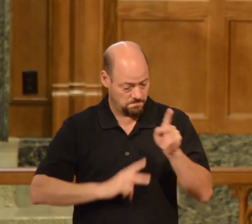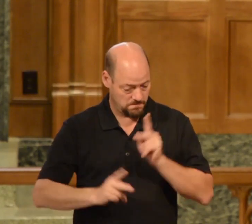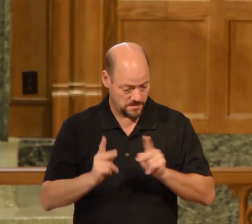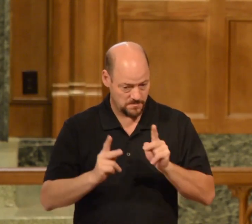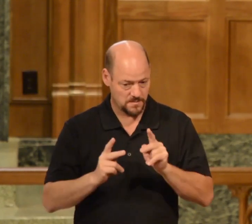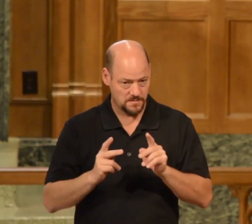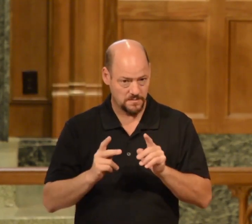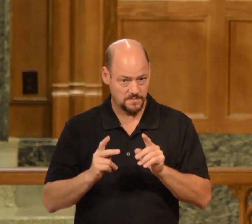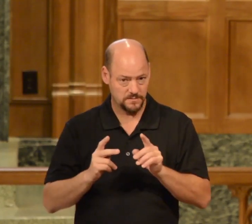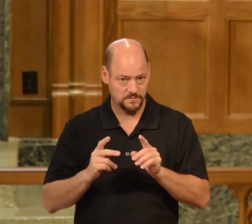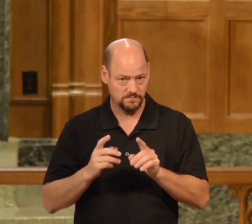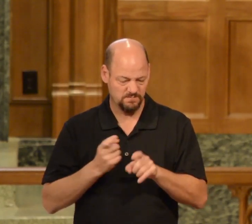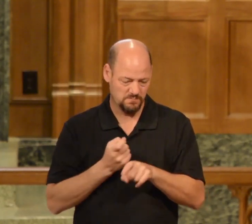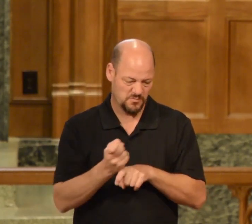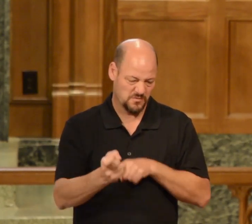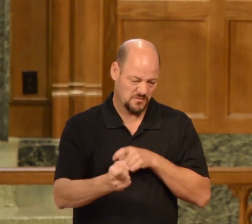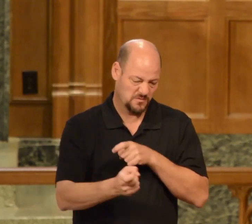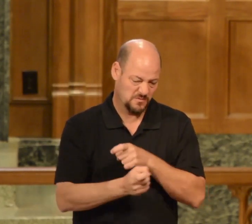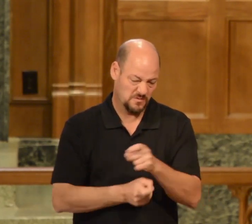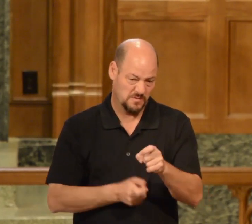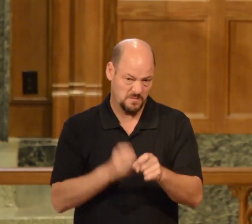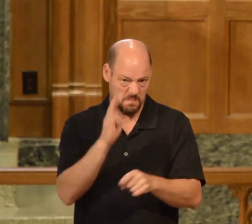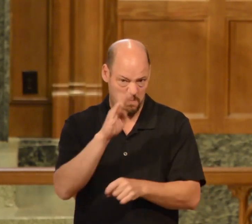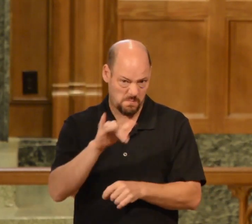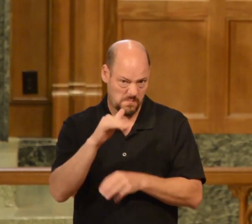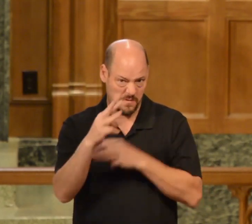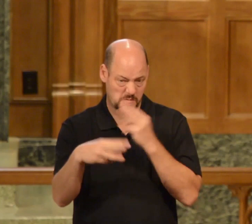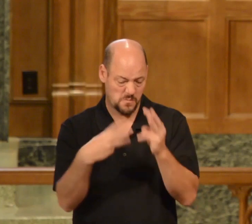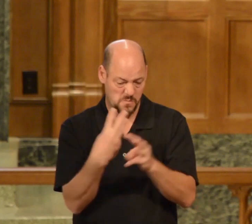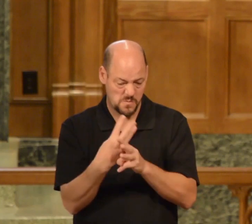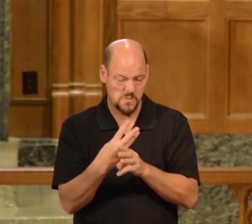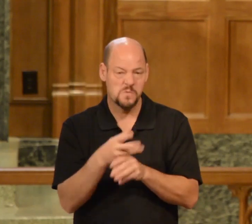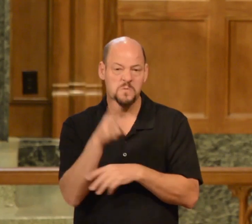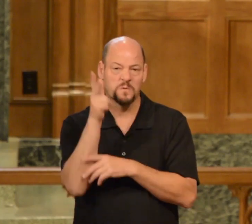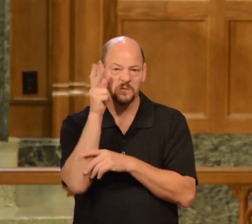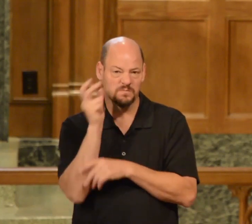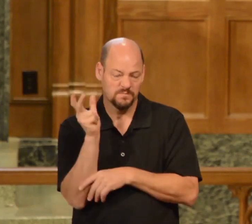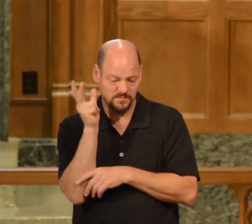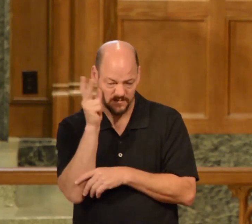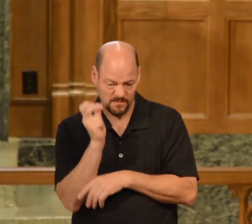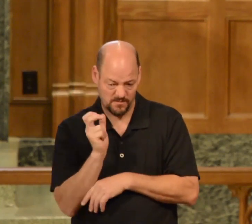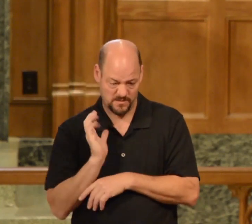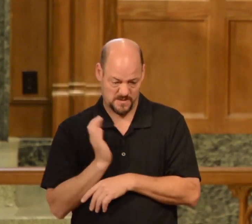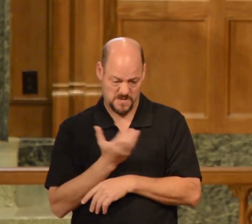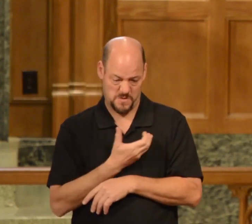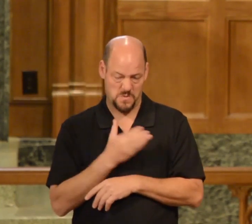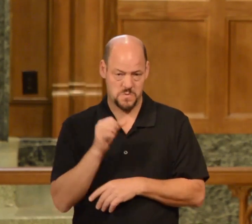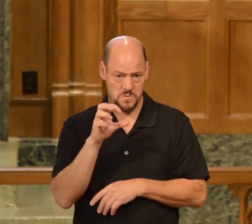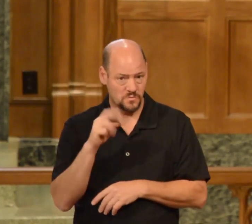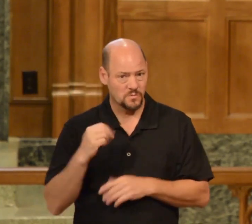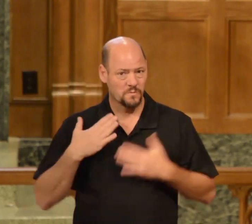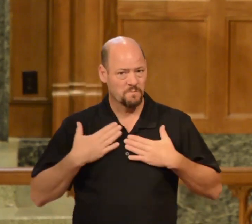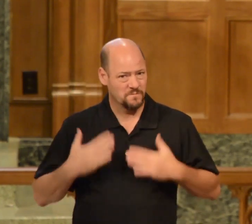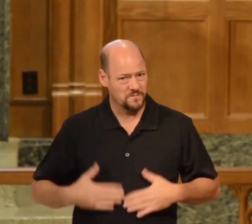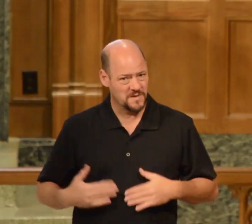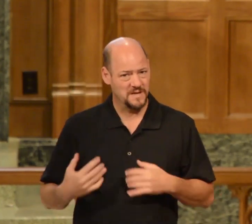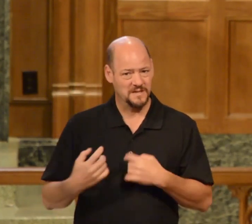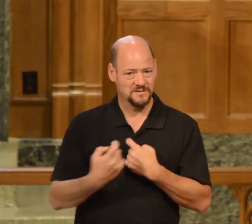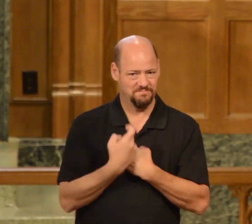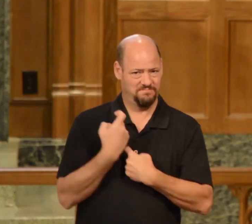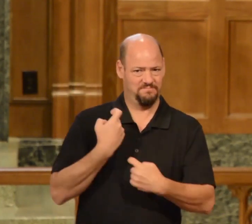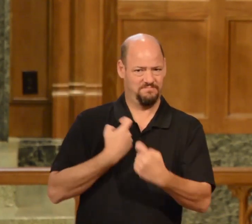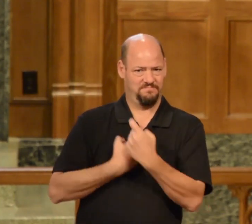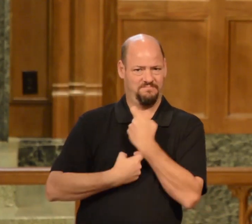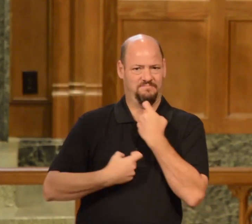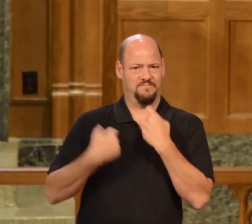by the world and by the devil and even by our own sinful flesh even though Jesus knows that